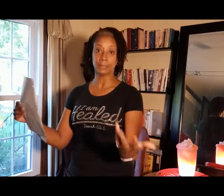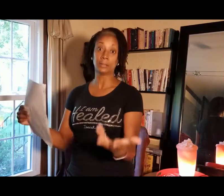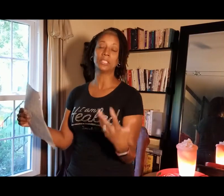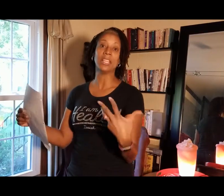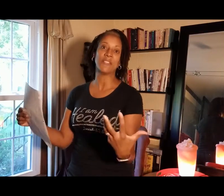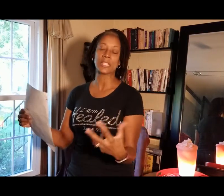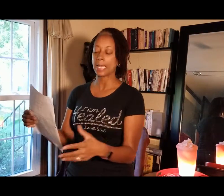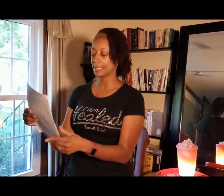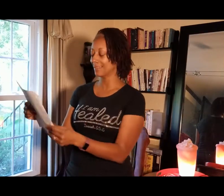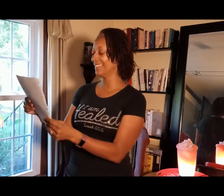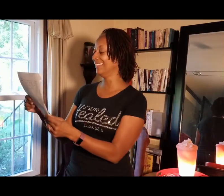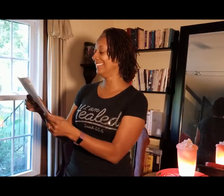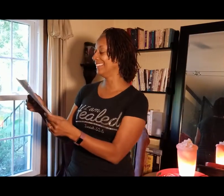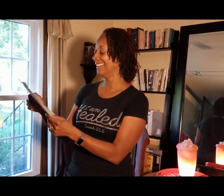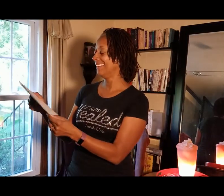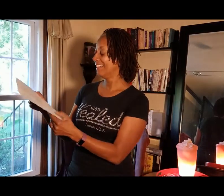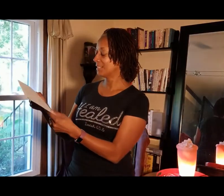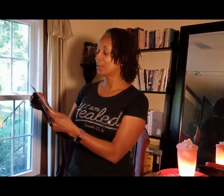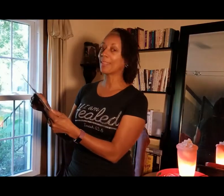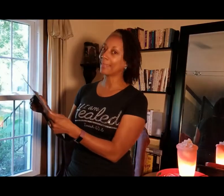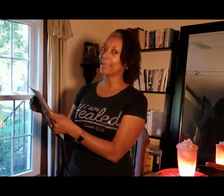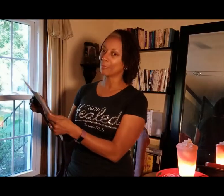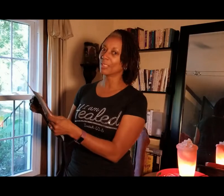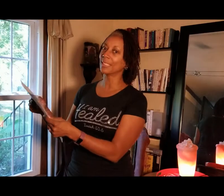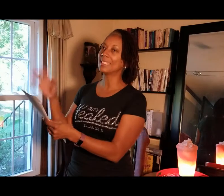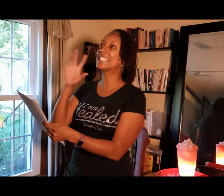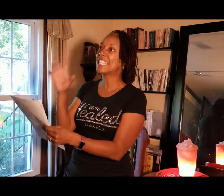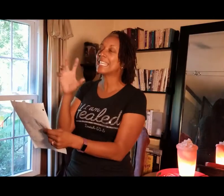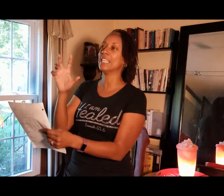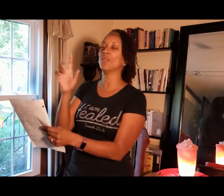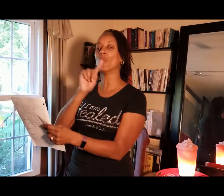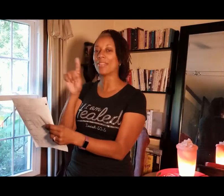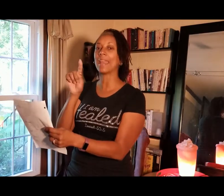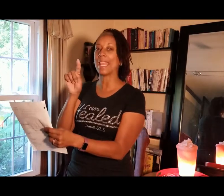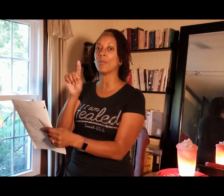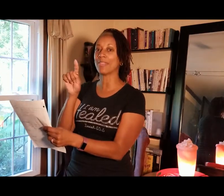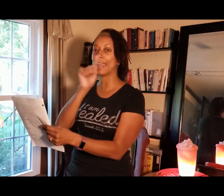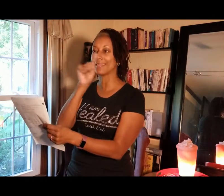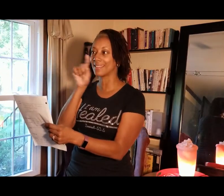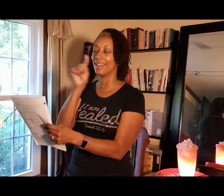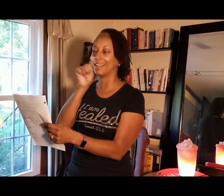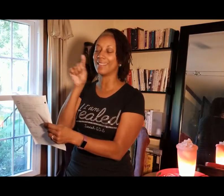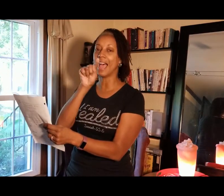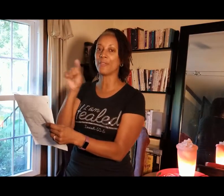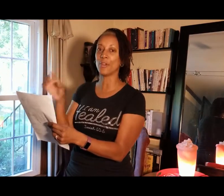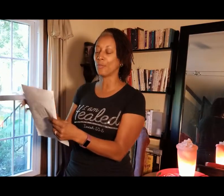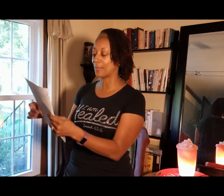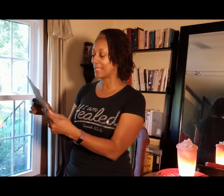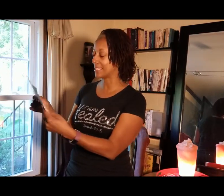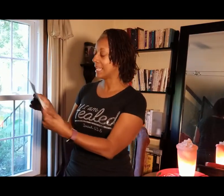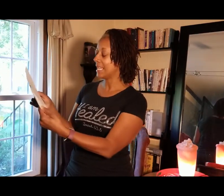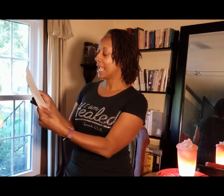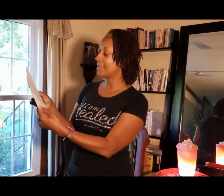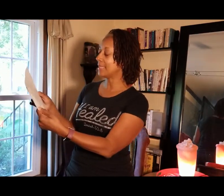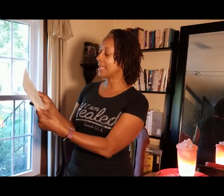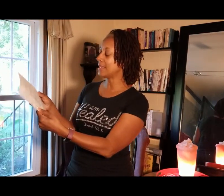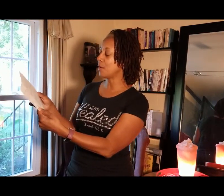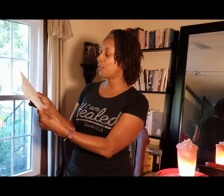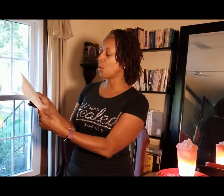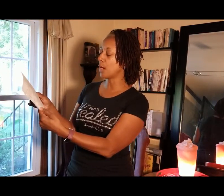to emphasize so that they can really see what that A with that, uh, hyphen over it means. And then for,